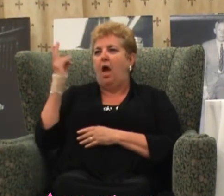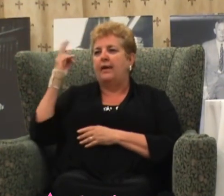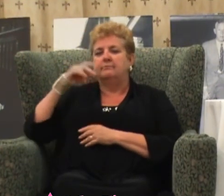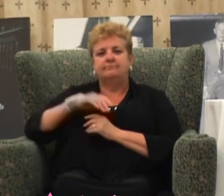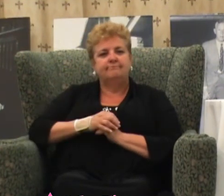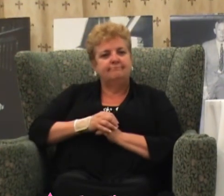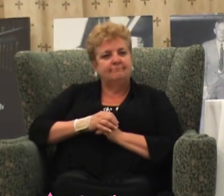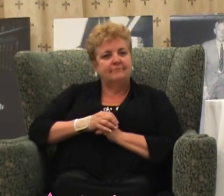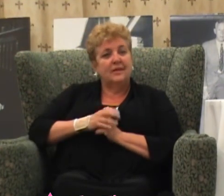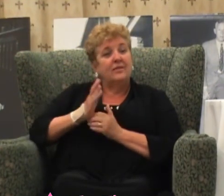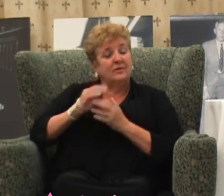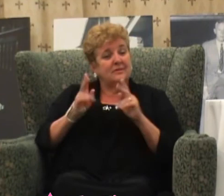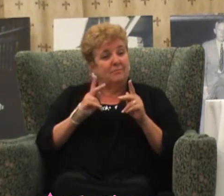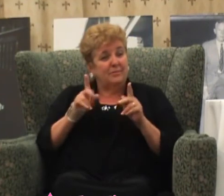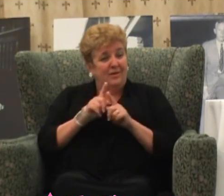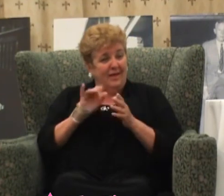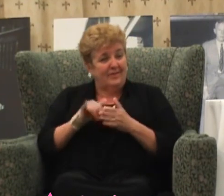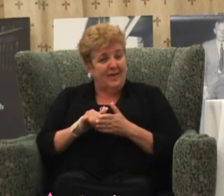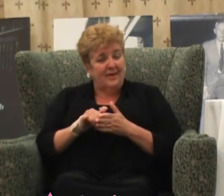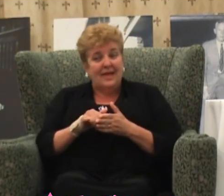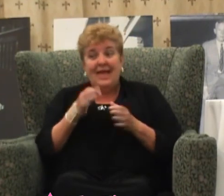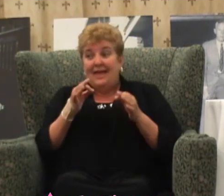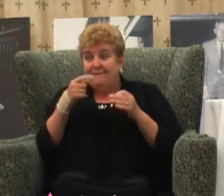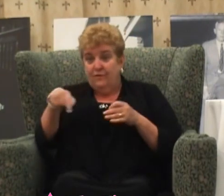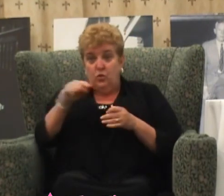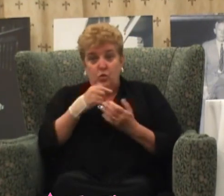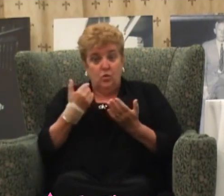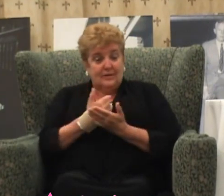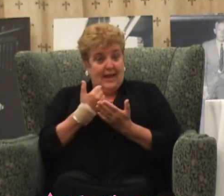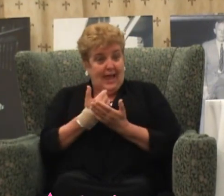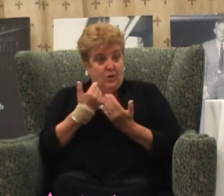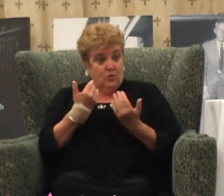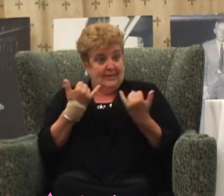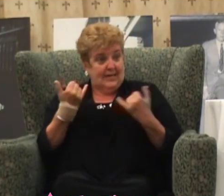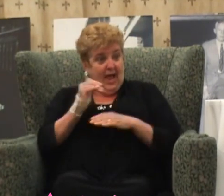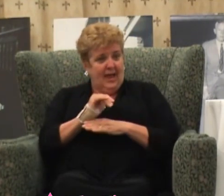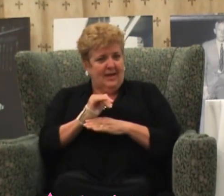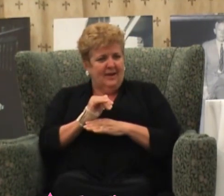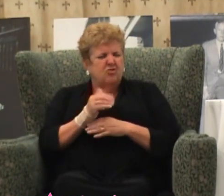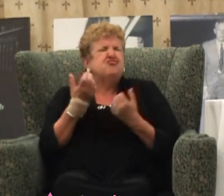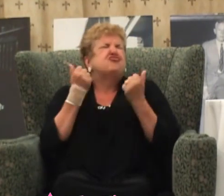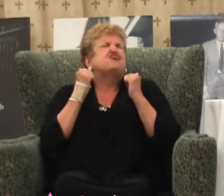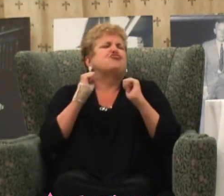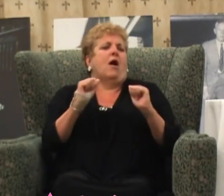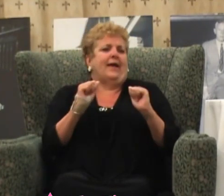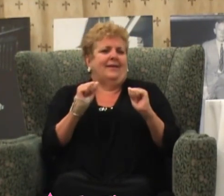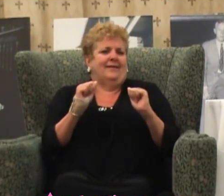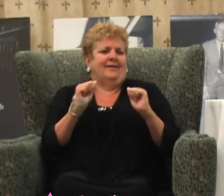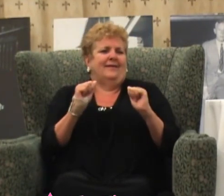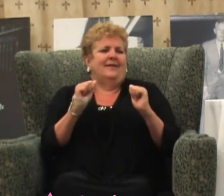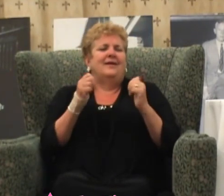you're new tonight, give it a shot. Give it an honest shot.